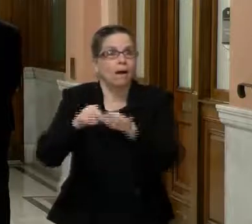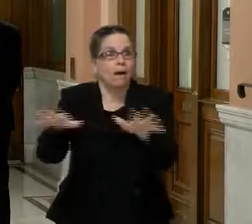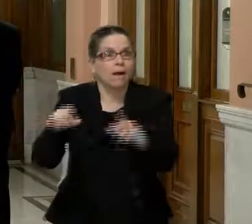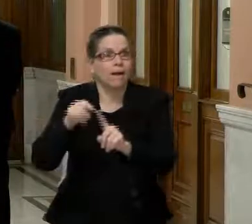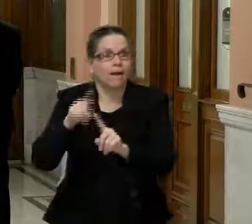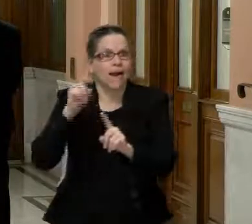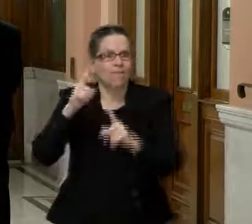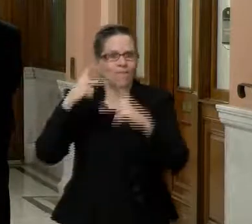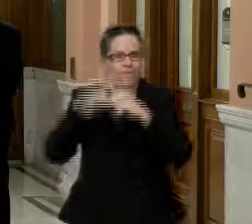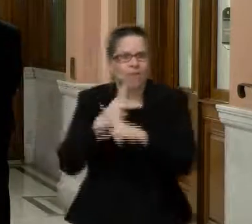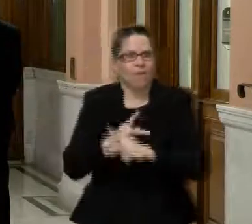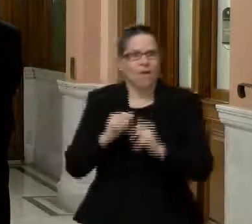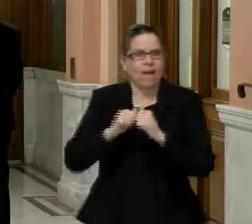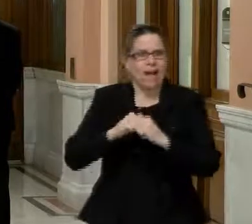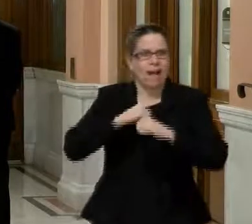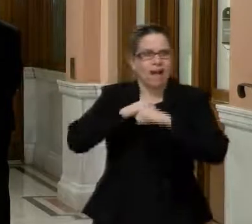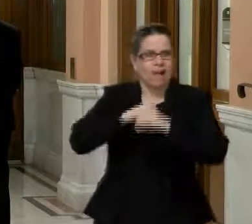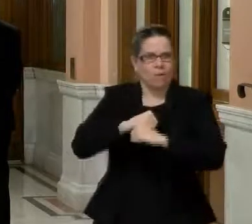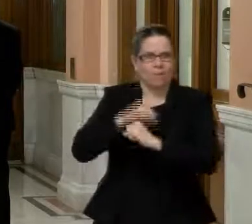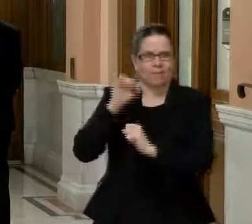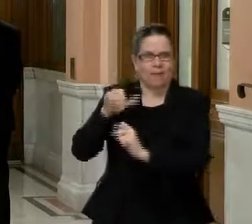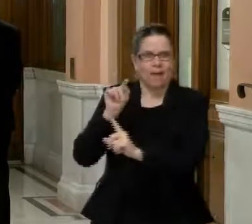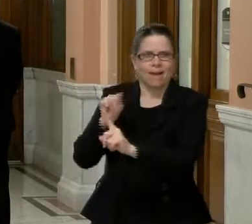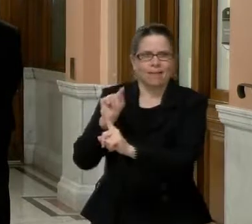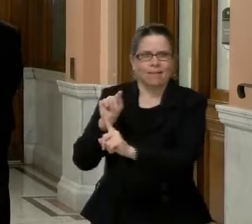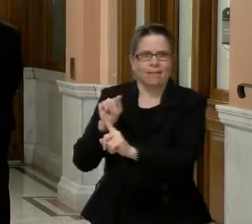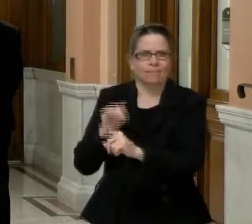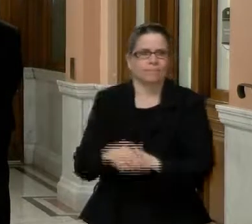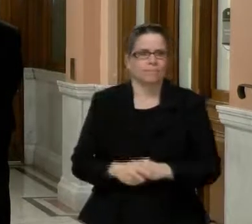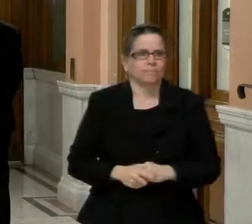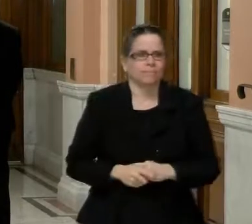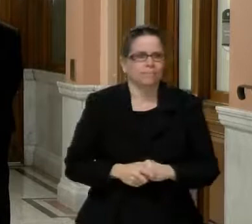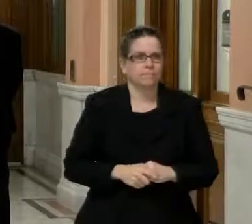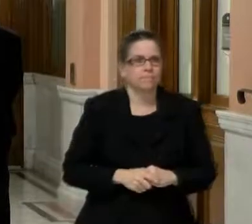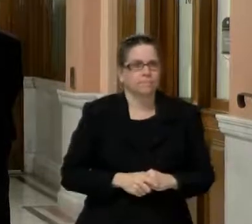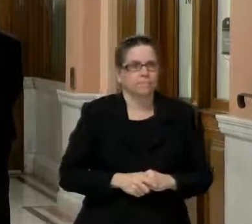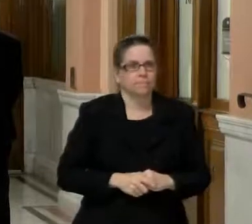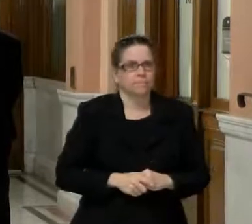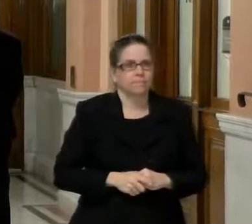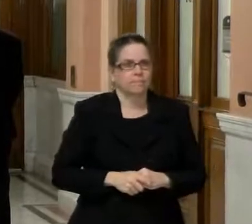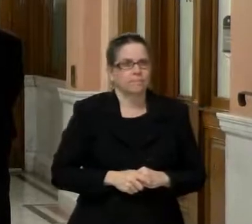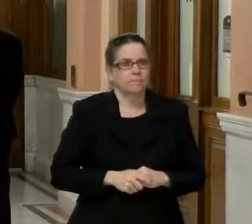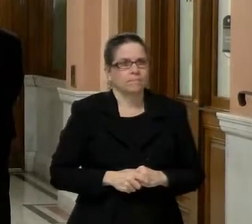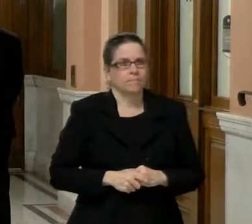uh, in the downward, uh, direction. Um,